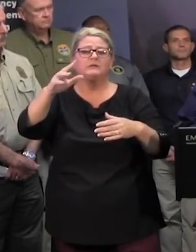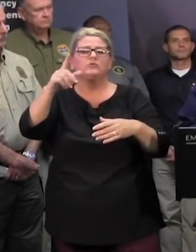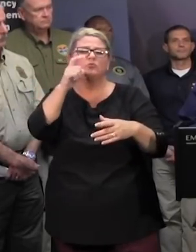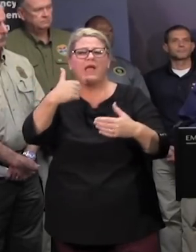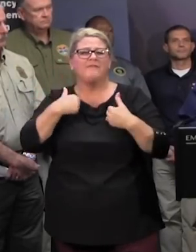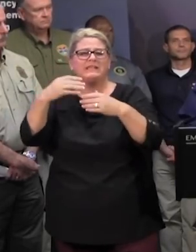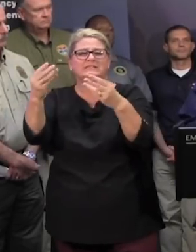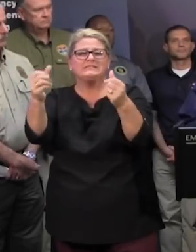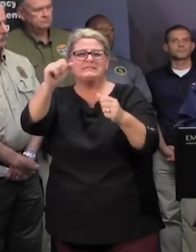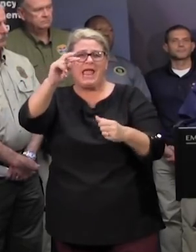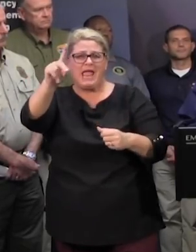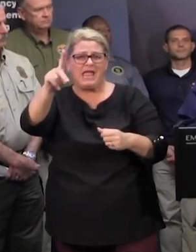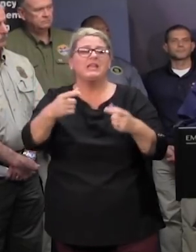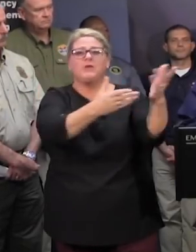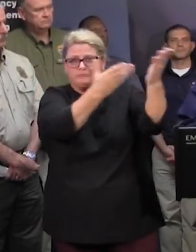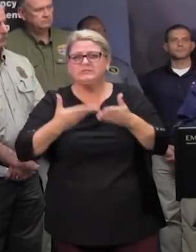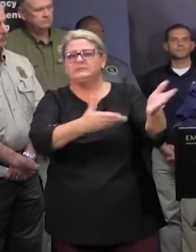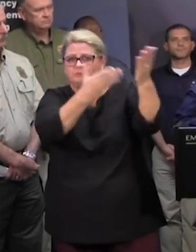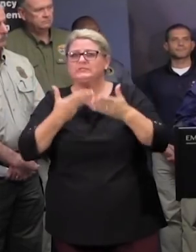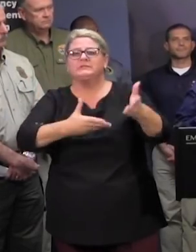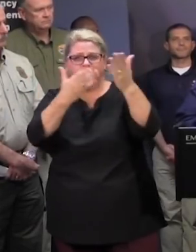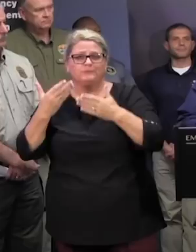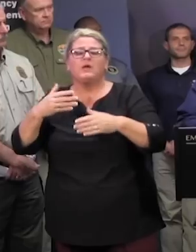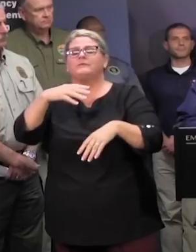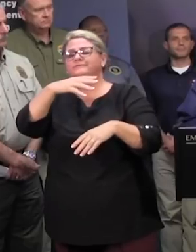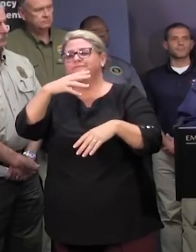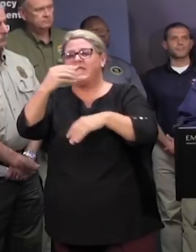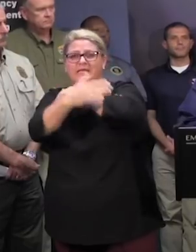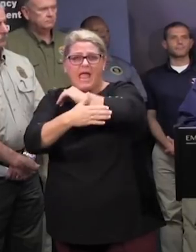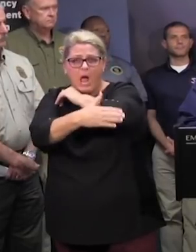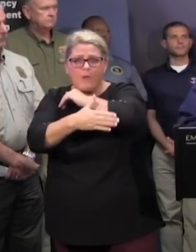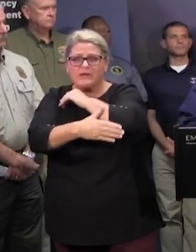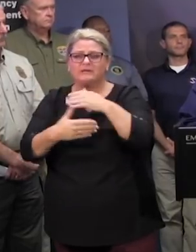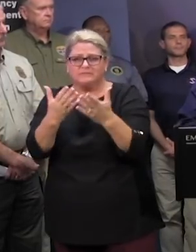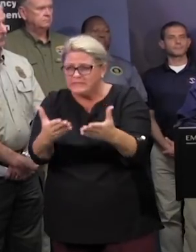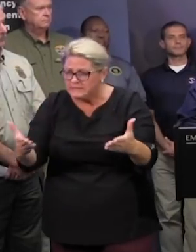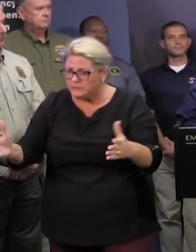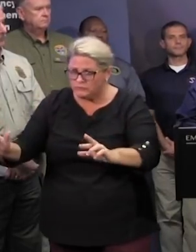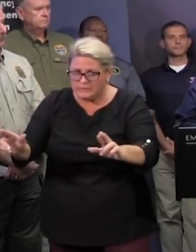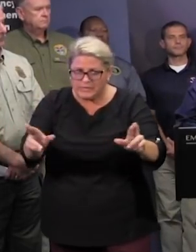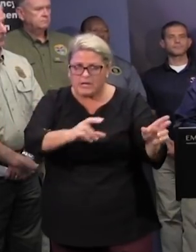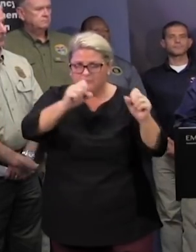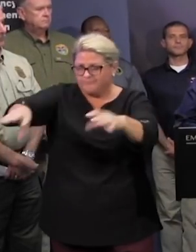out of those areas the county's very much engaged as well basically getting all the materials on site